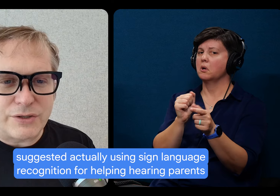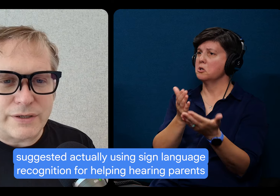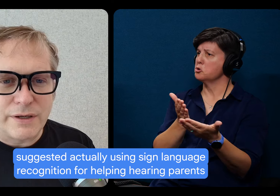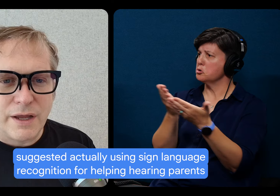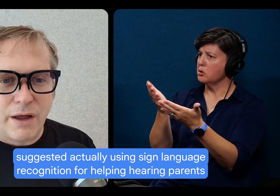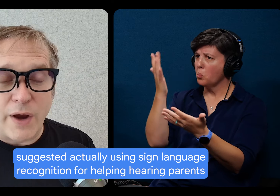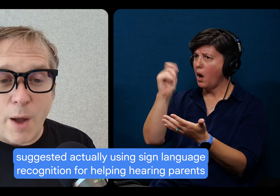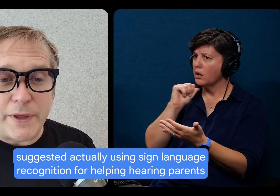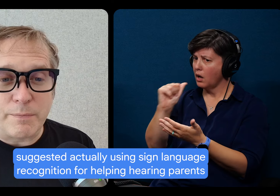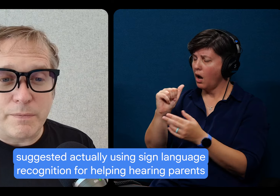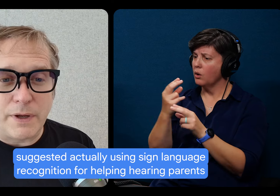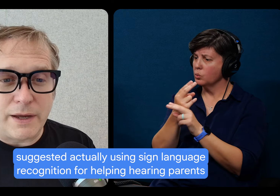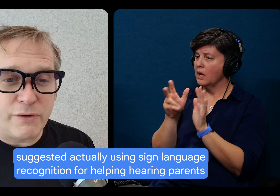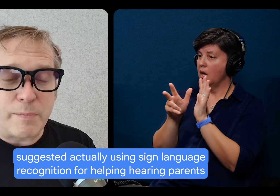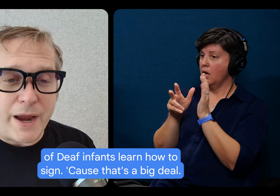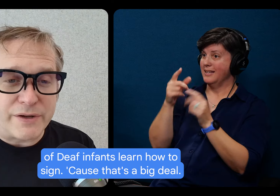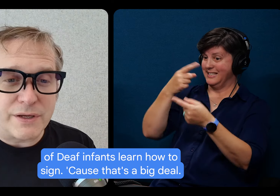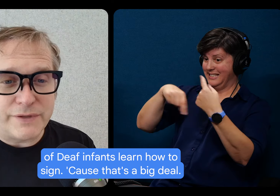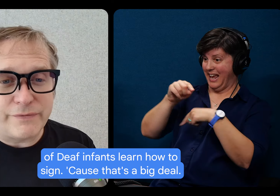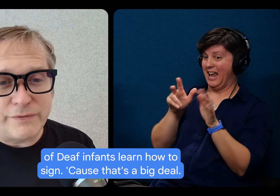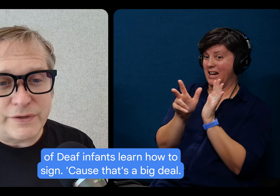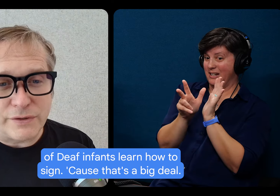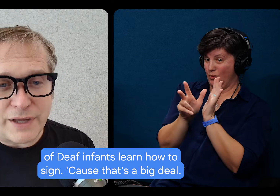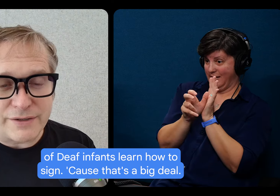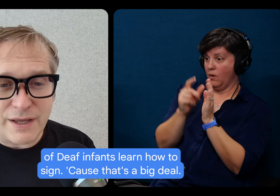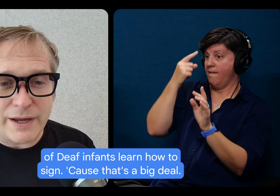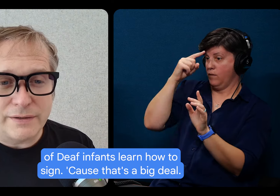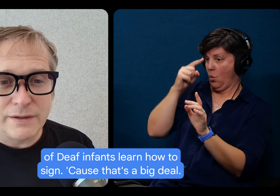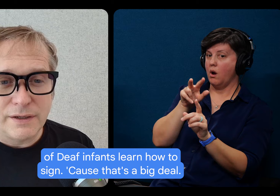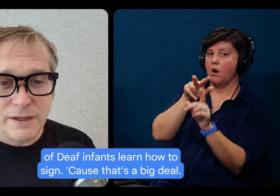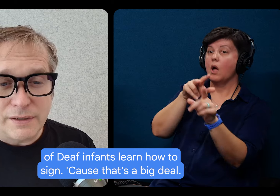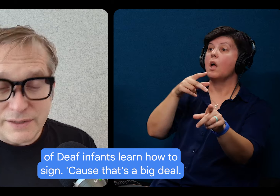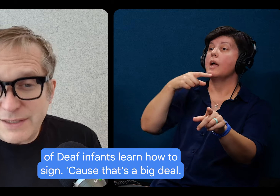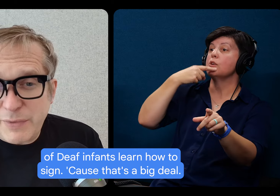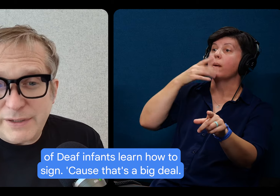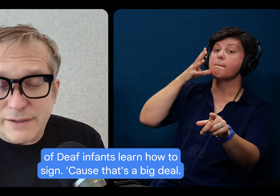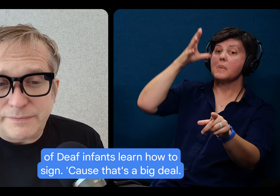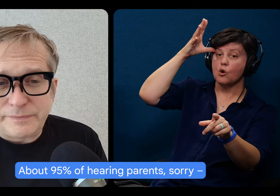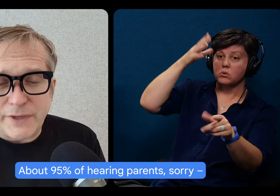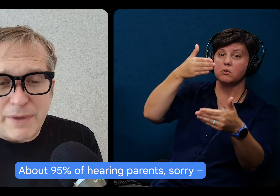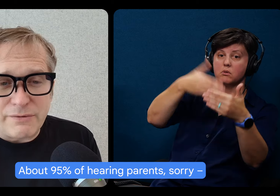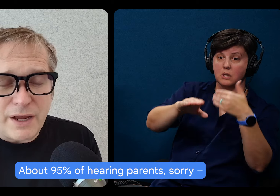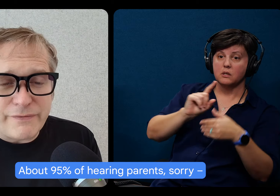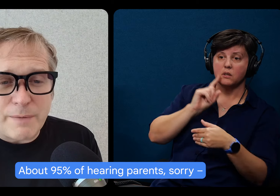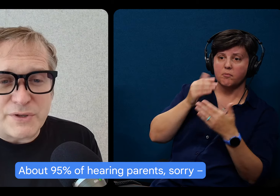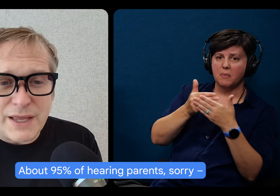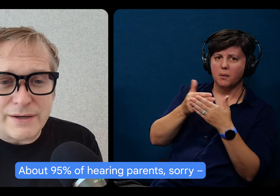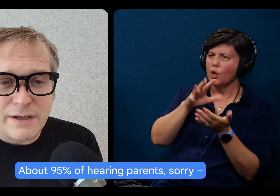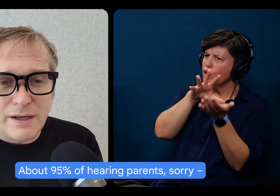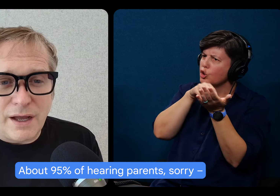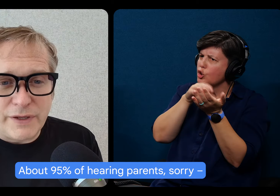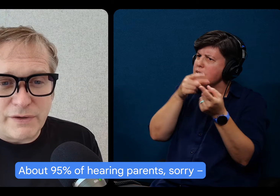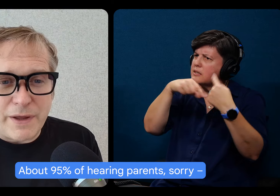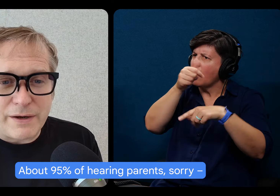recognition for helping hearing parents of deaf infants learn how to sign. Because that's a big deal. About 95%